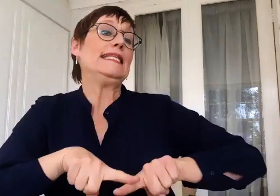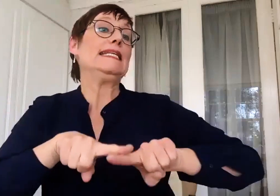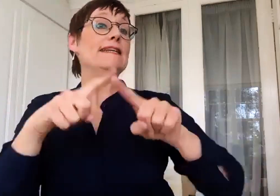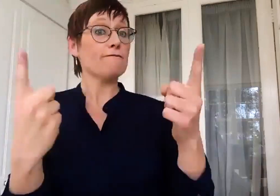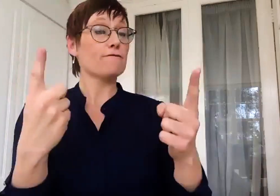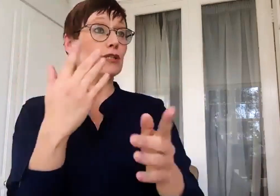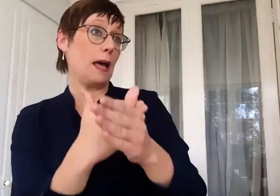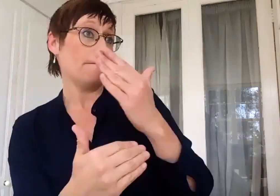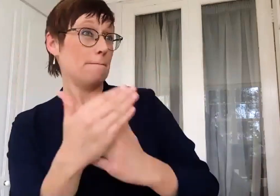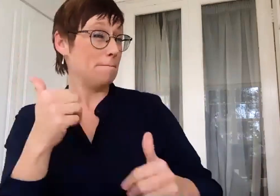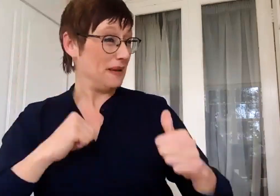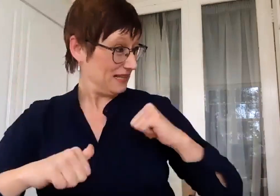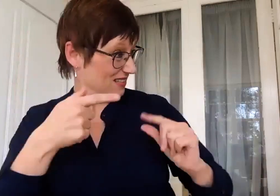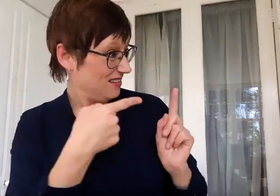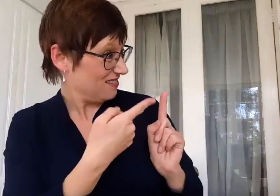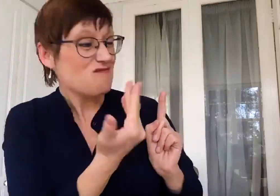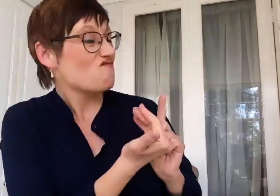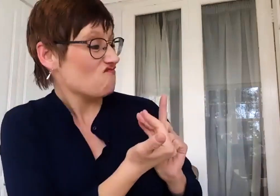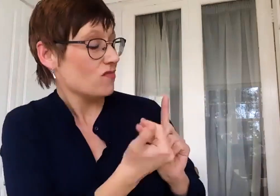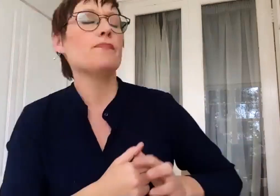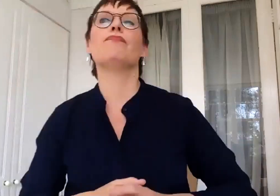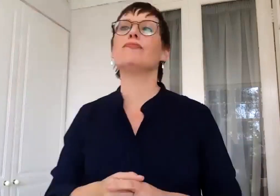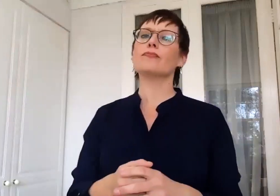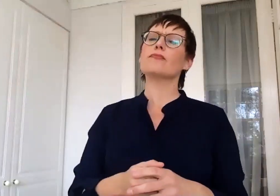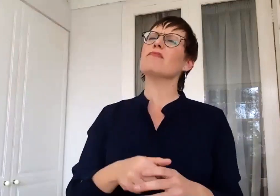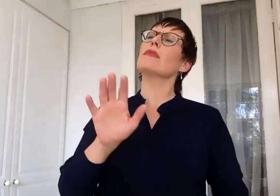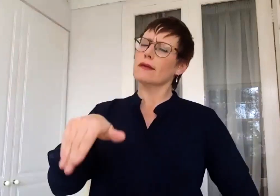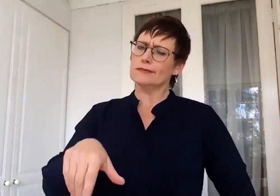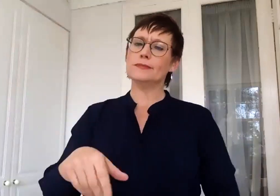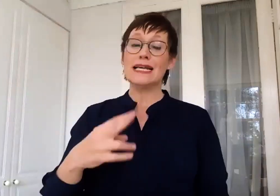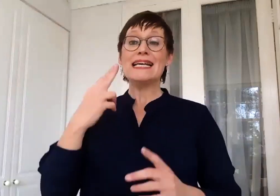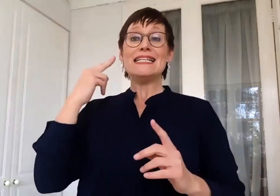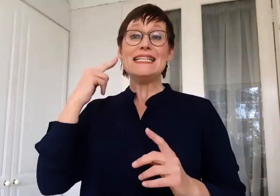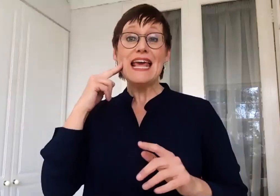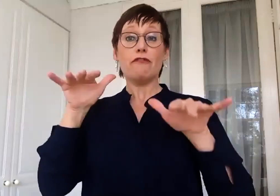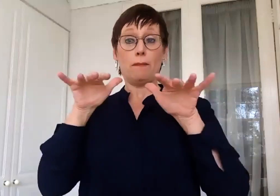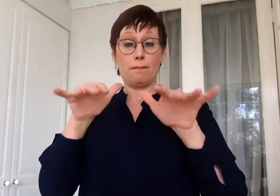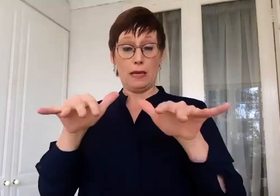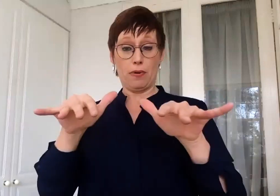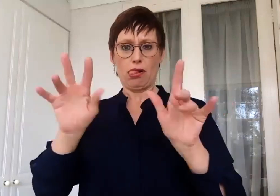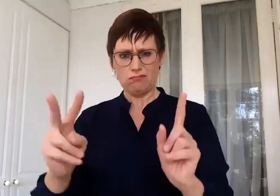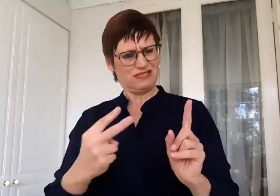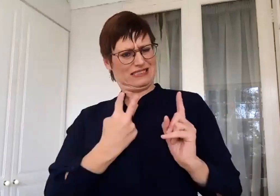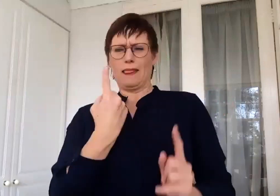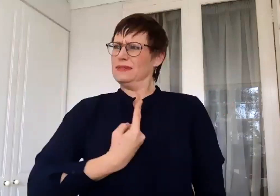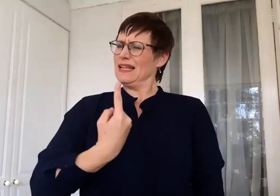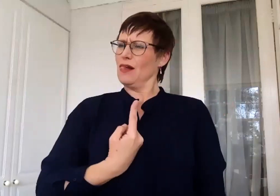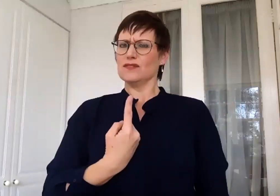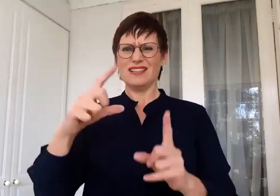of virtuous intention? Because deaf people see themselves as capital deaf. So it's a